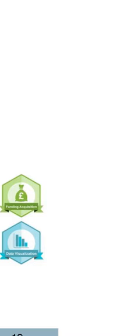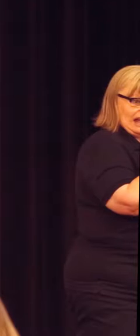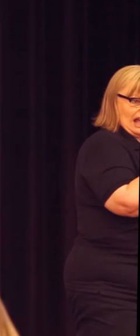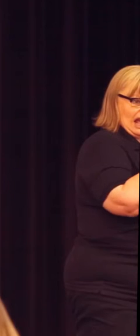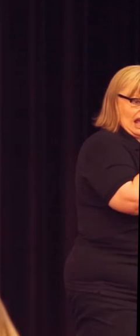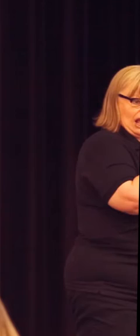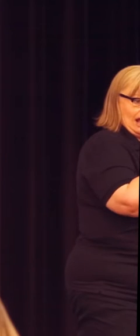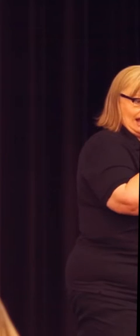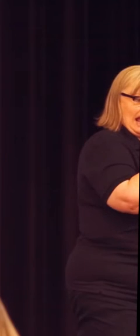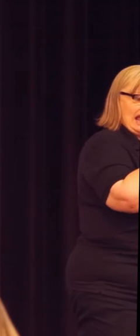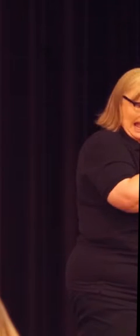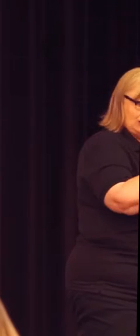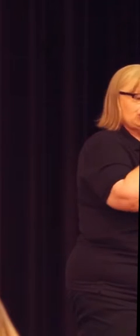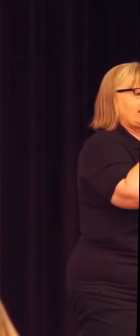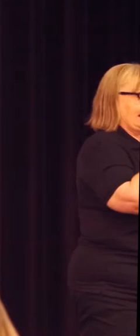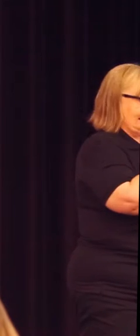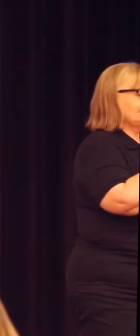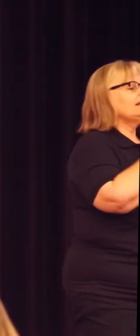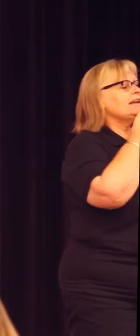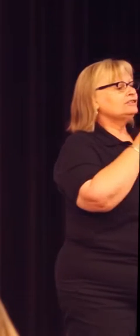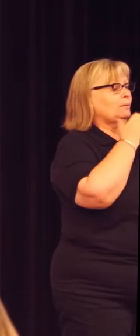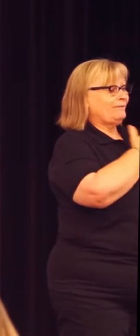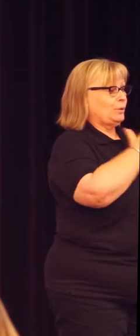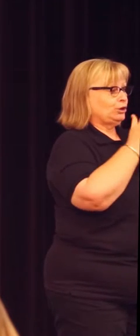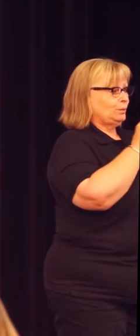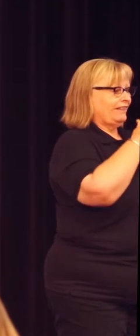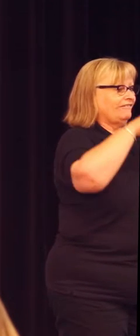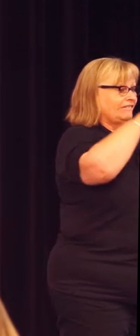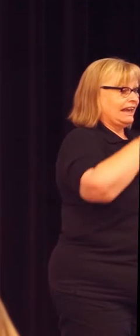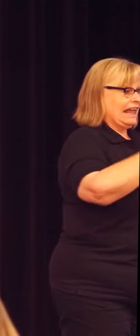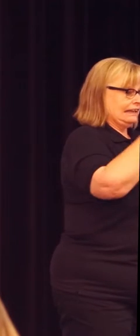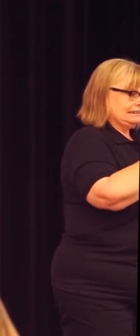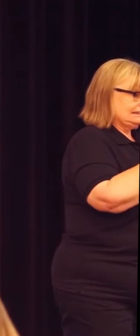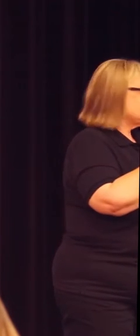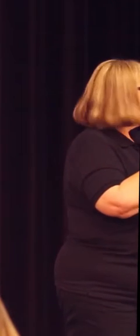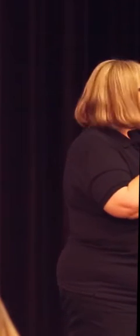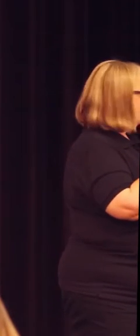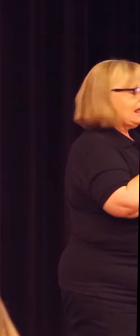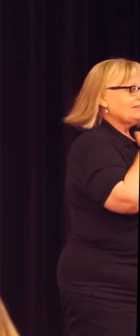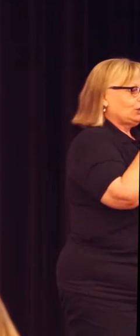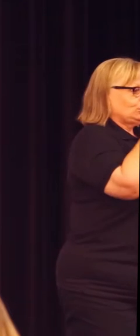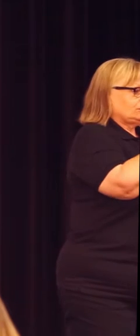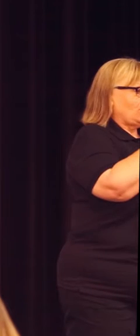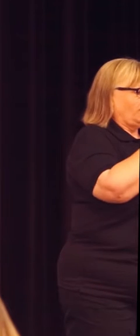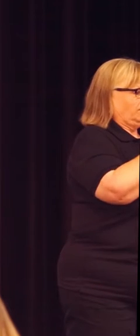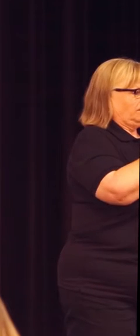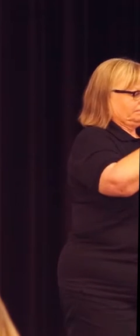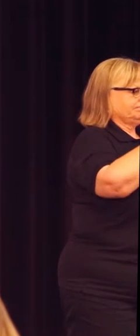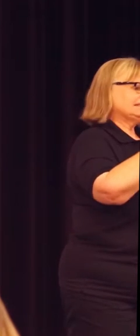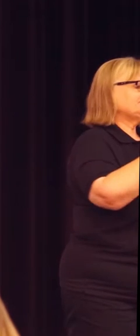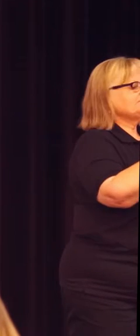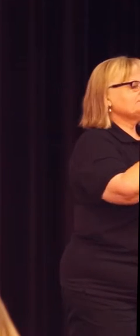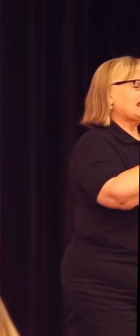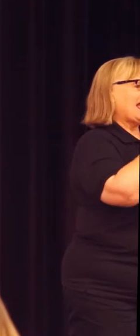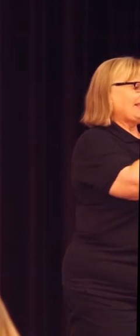We have at any one time three million learners online who do self-paced learning. They